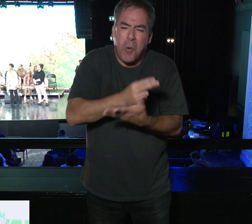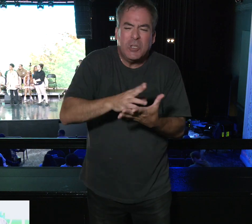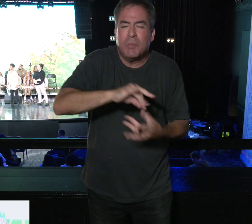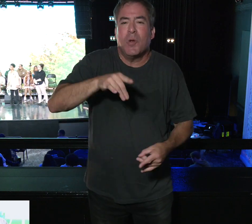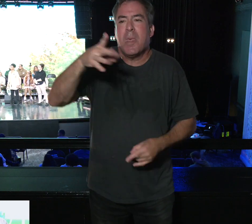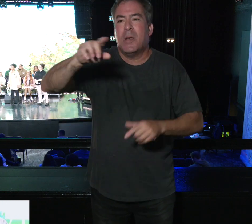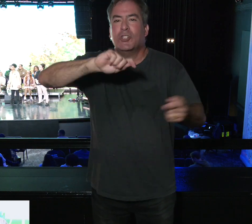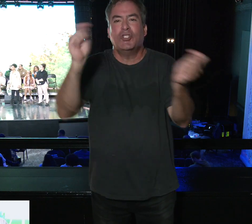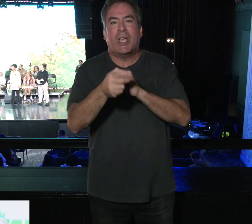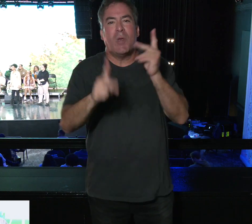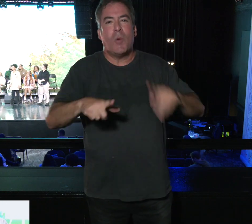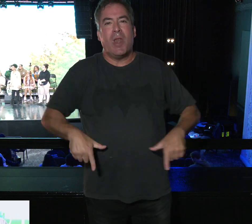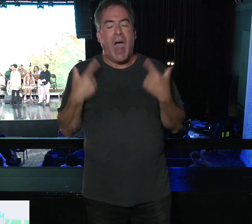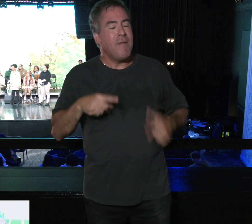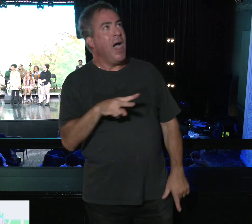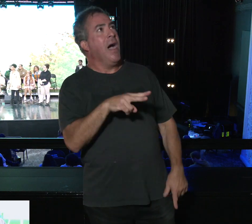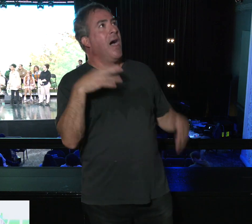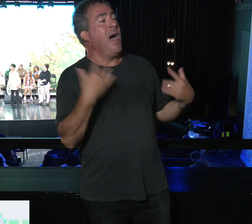forever.